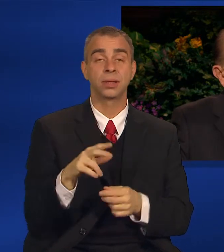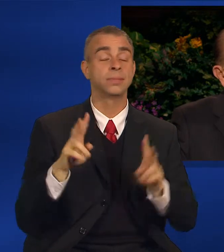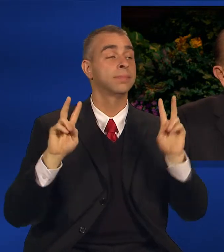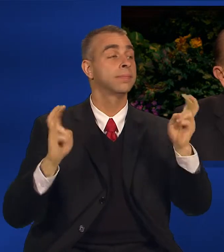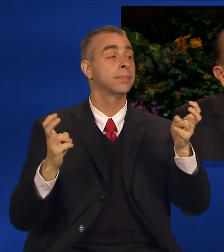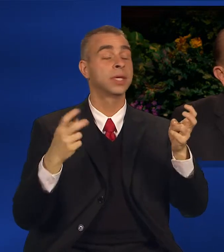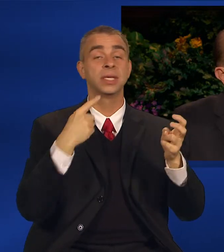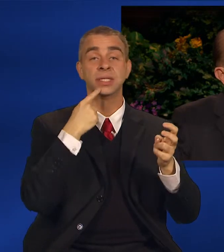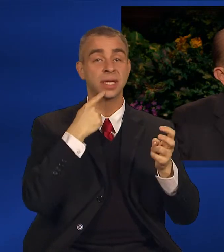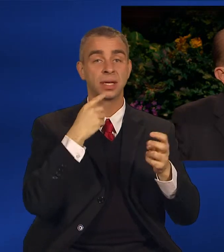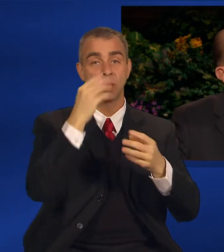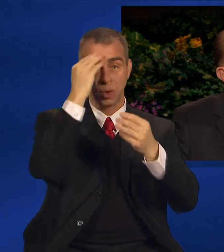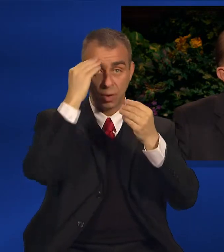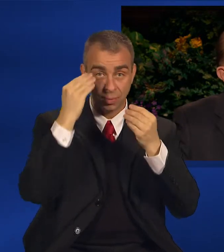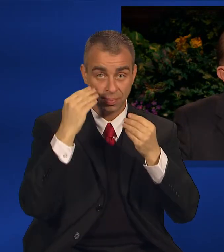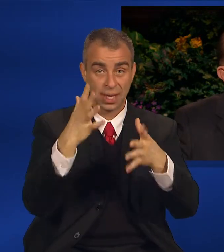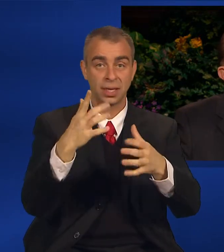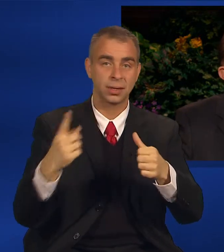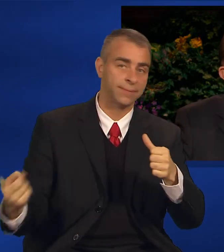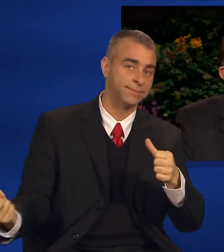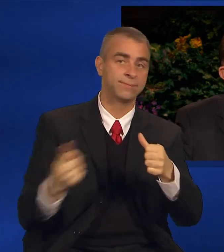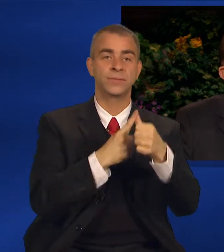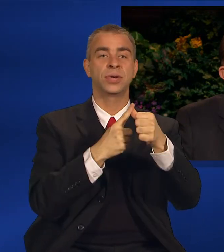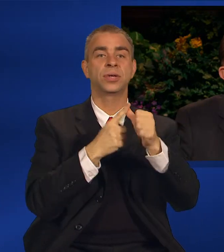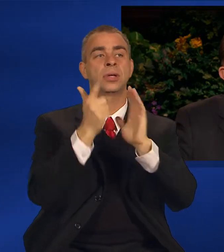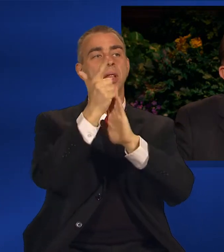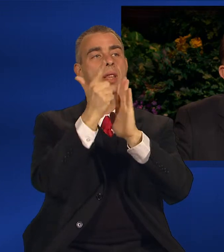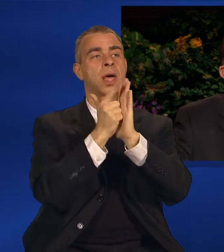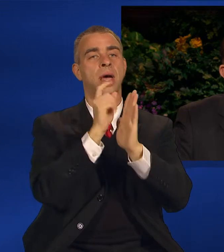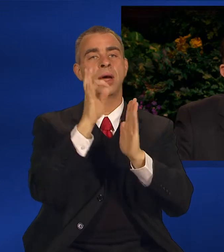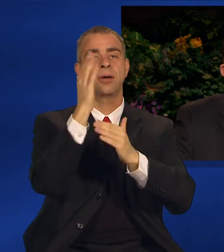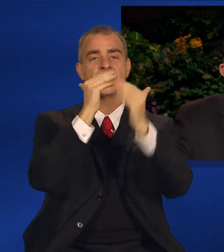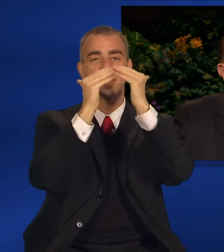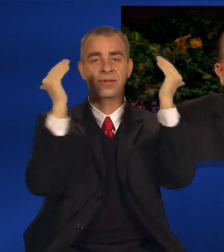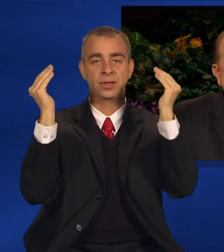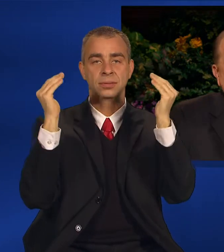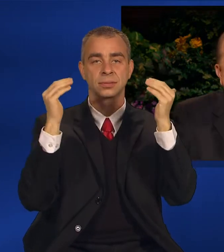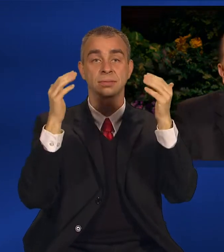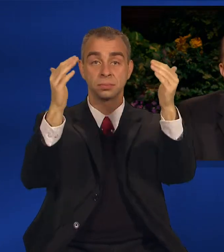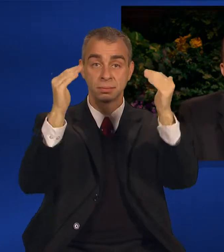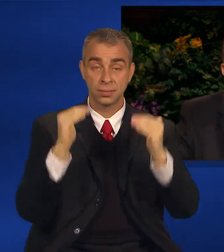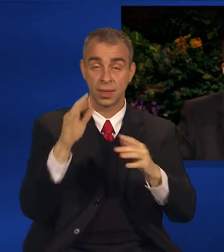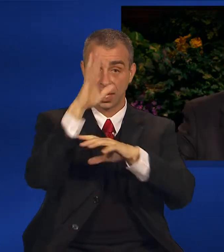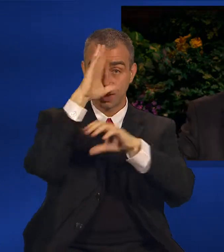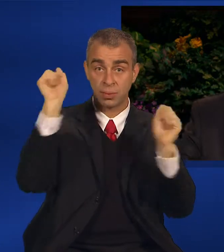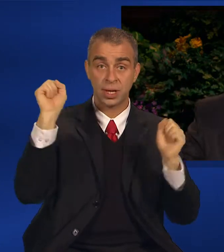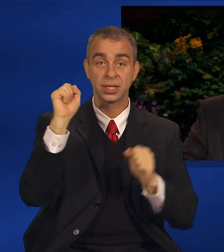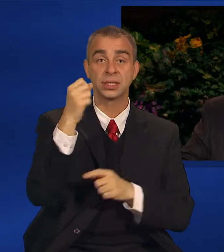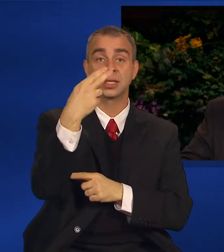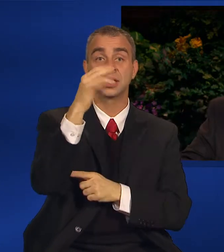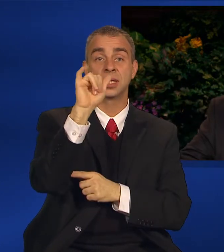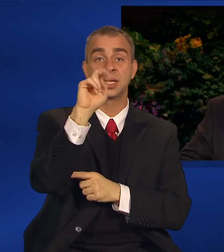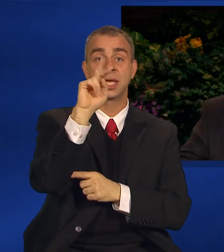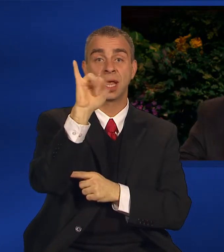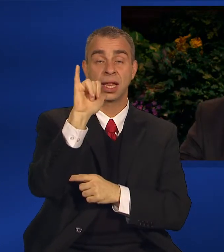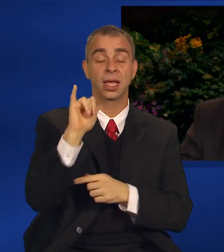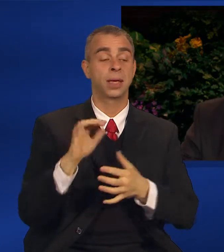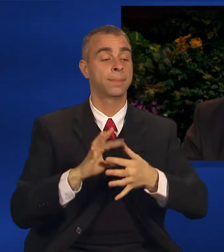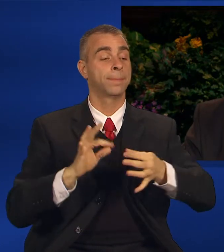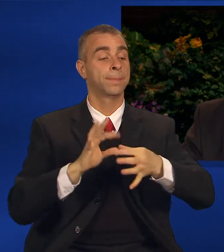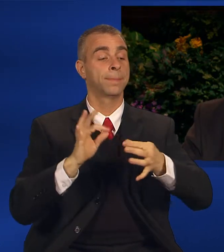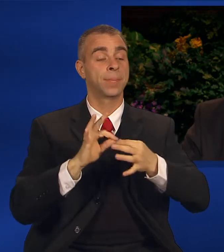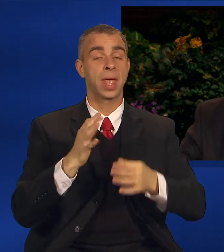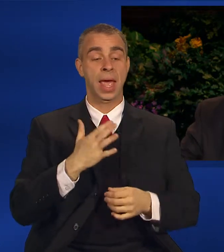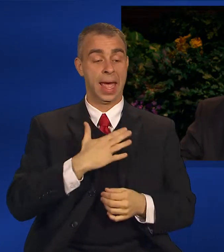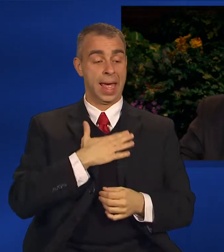Obedience is the first law of heaven, said President Gordon B. Hinckley, the happiness of the Latter-day Saints,